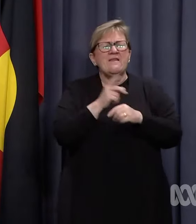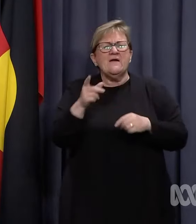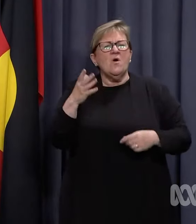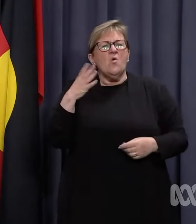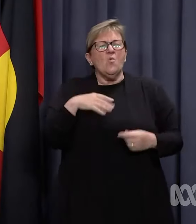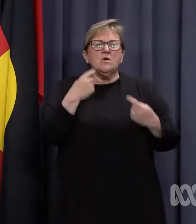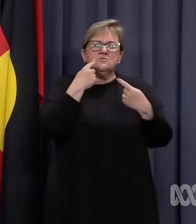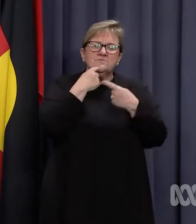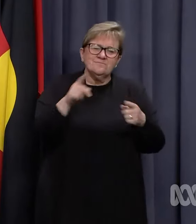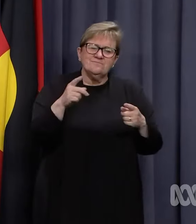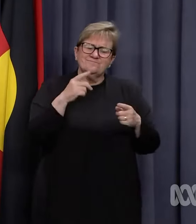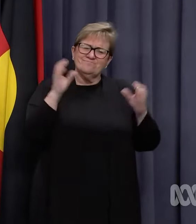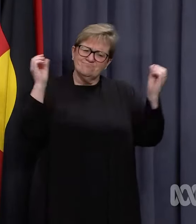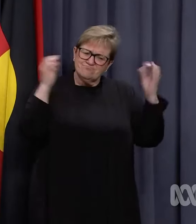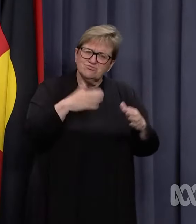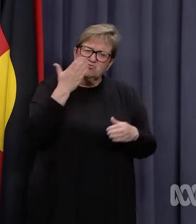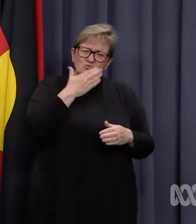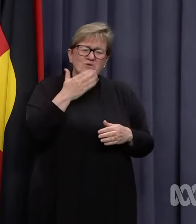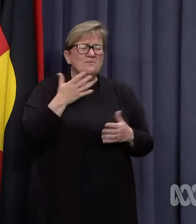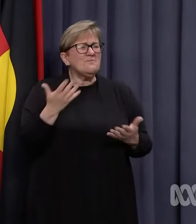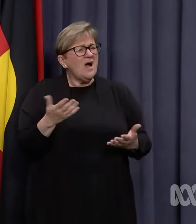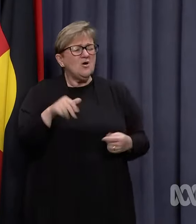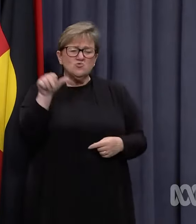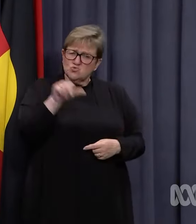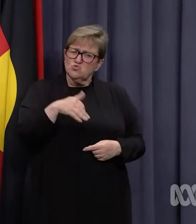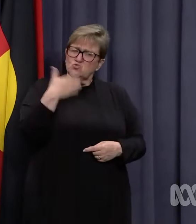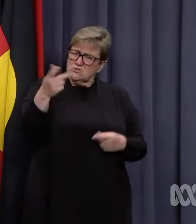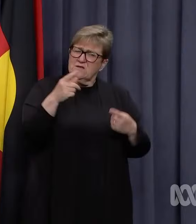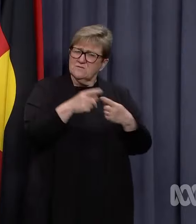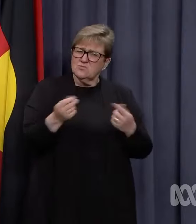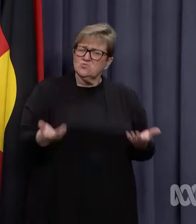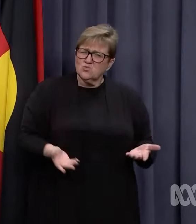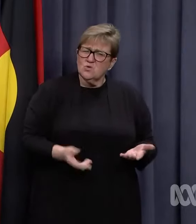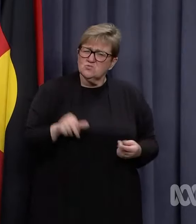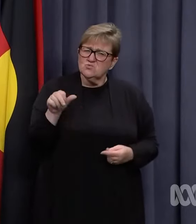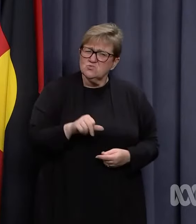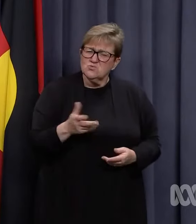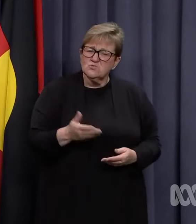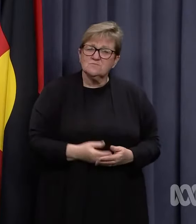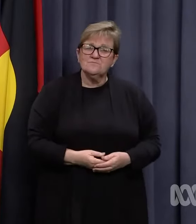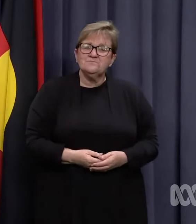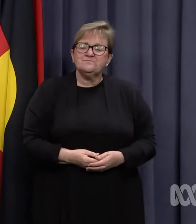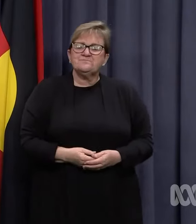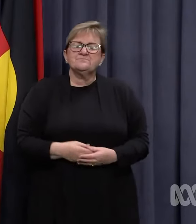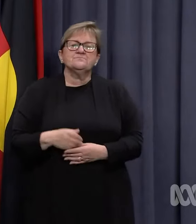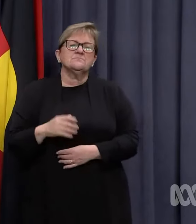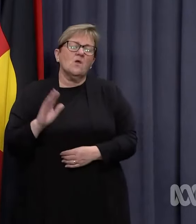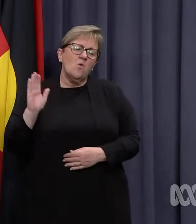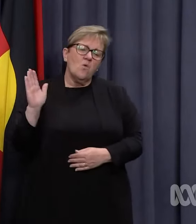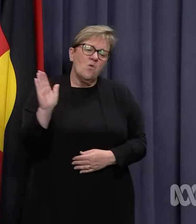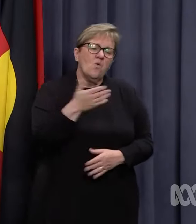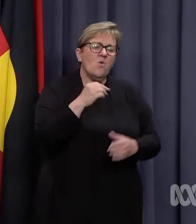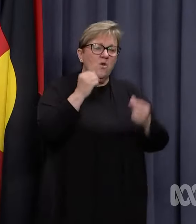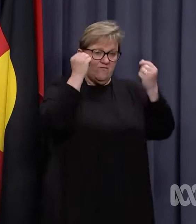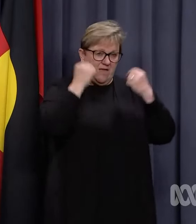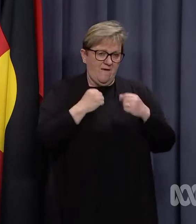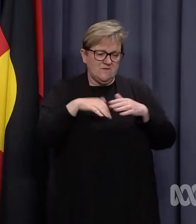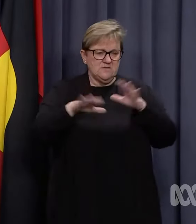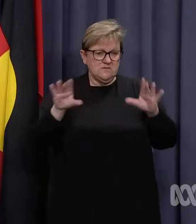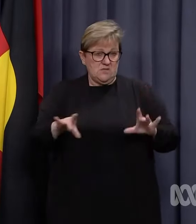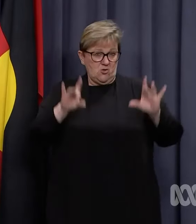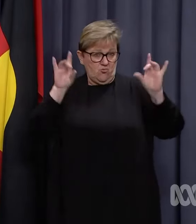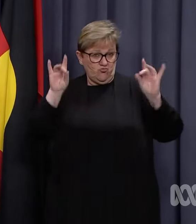to advertise on face-to-face learning, but should they be given that choice? parents be given that choice? All of the evidence from all around